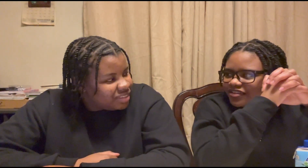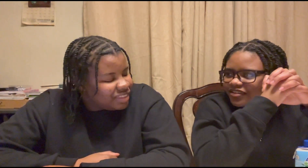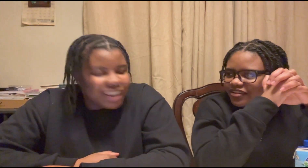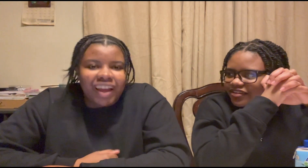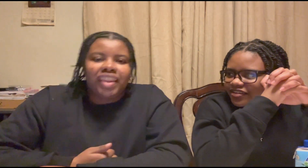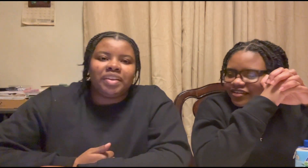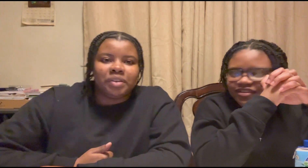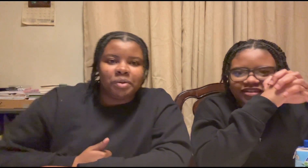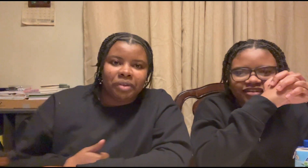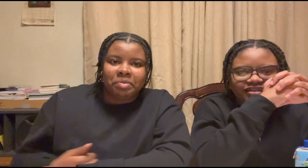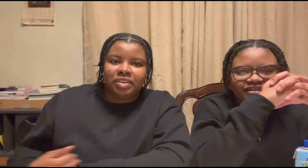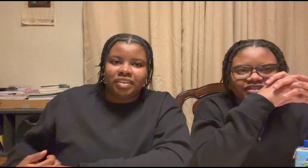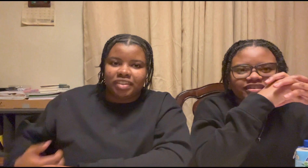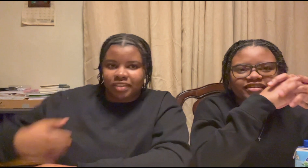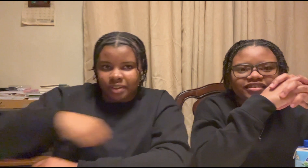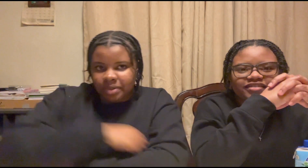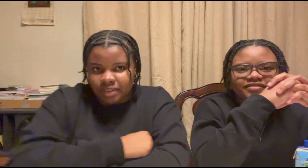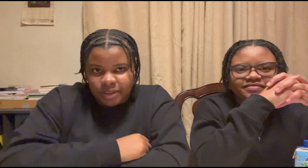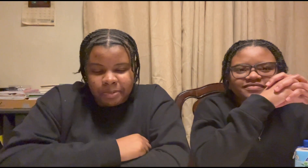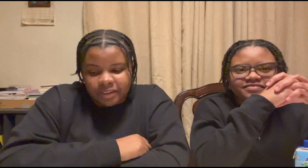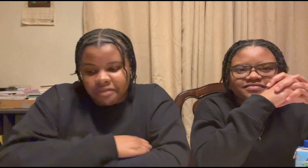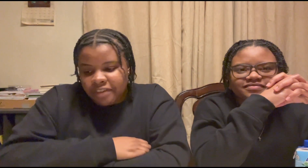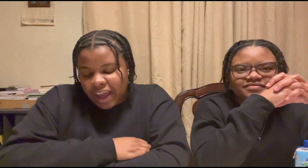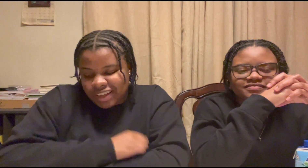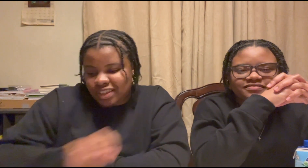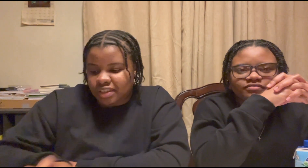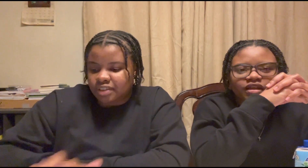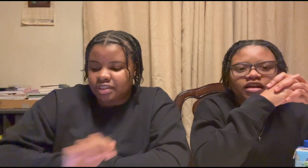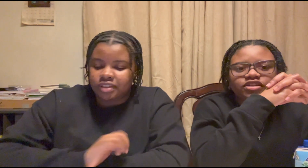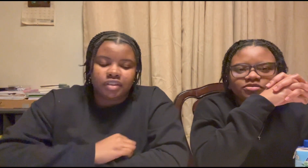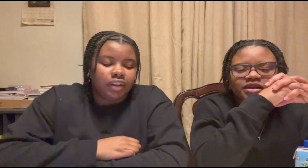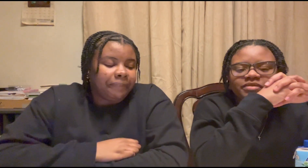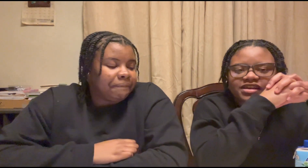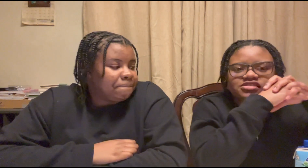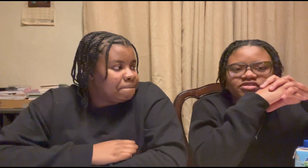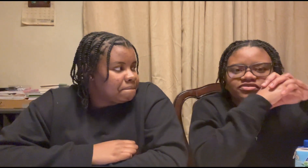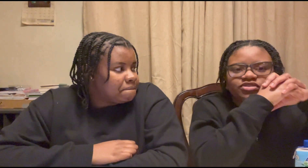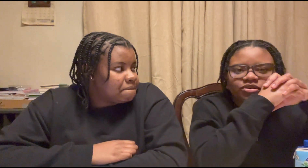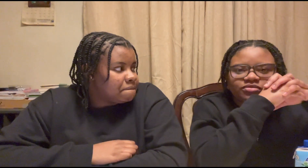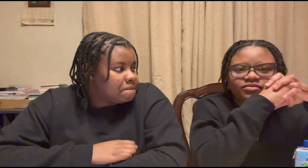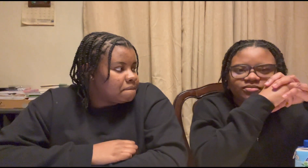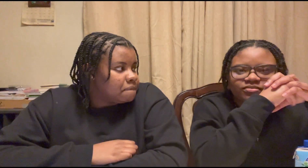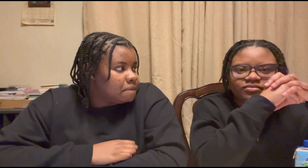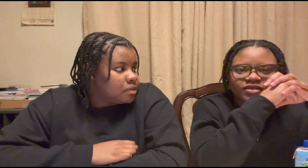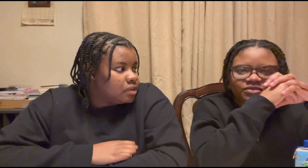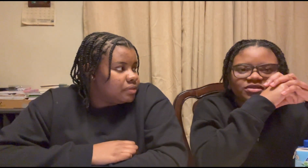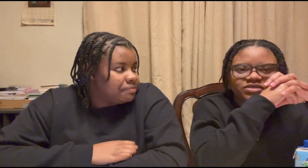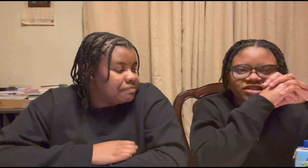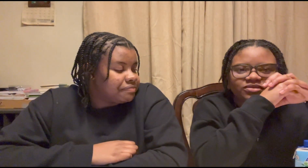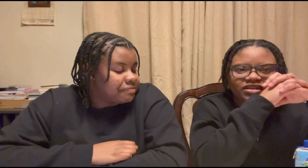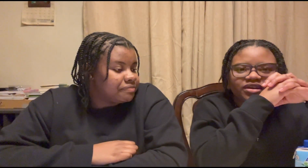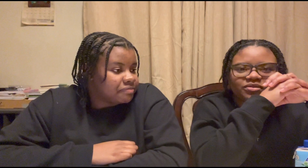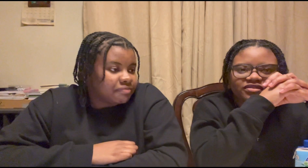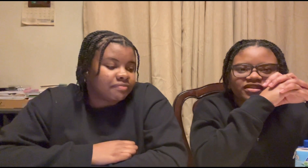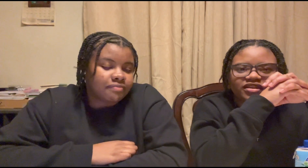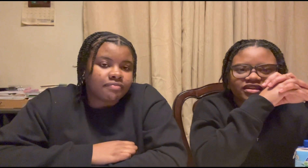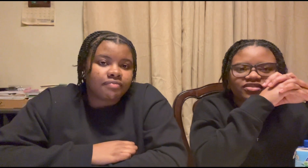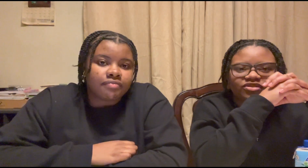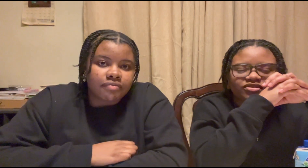i like low baby because he be spitting facts little baby has a good flow i will that's one thing i will say he has a good